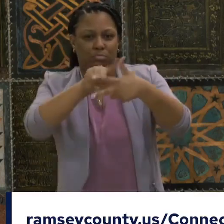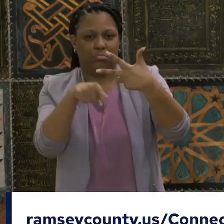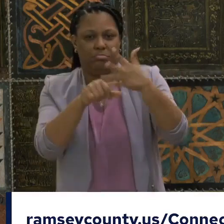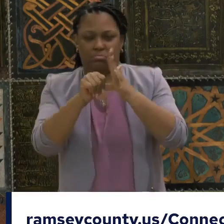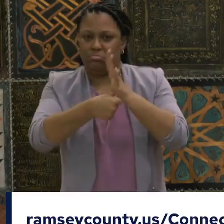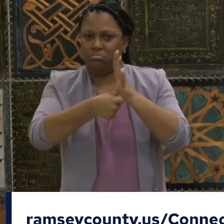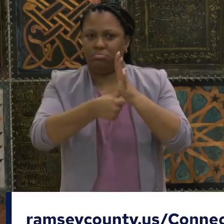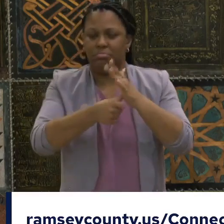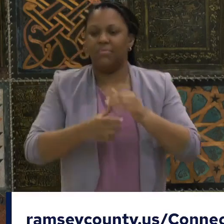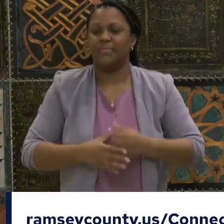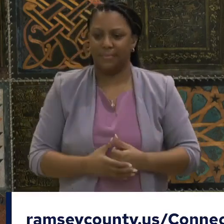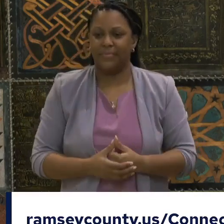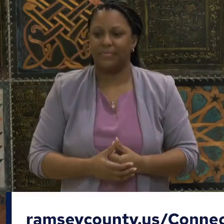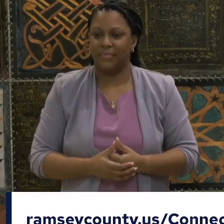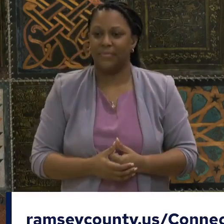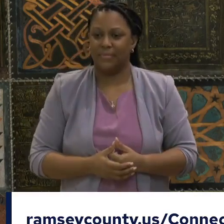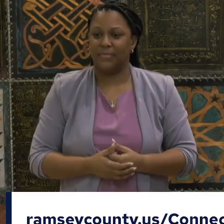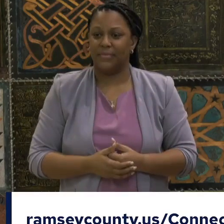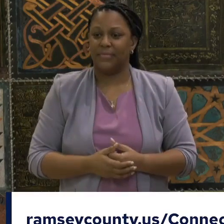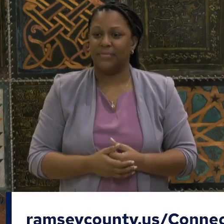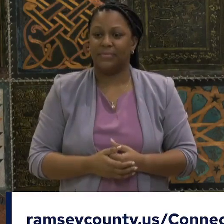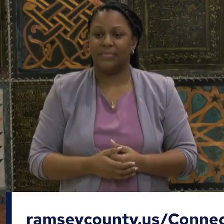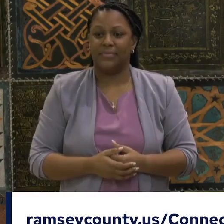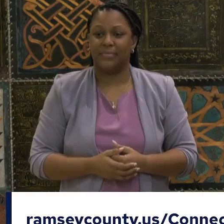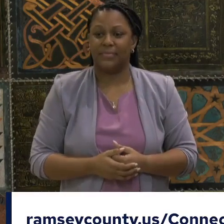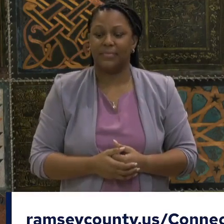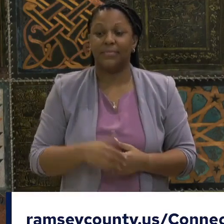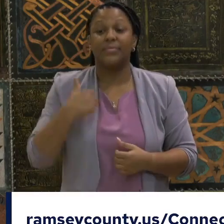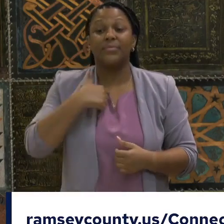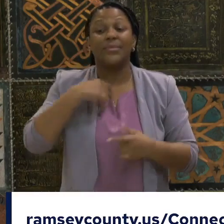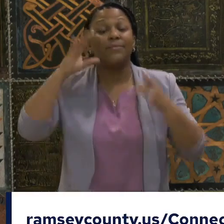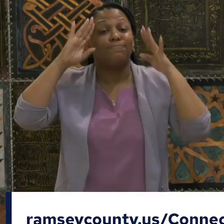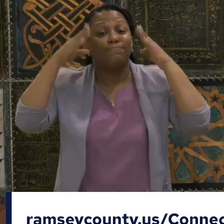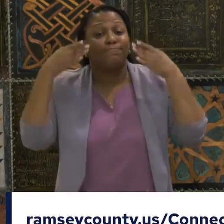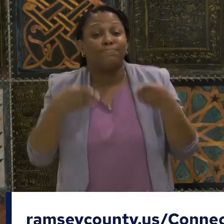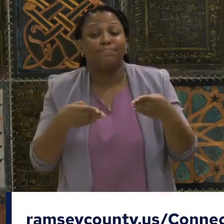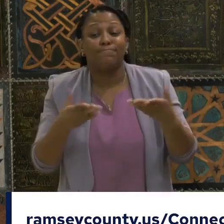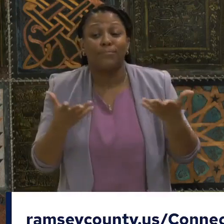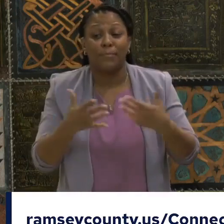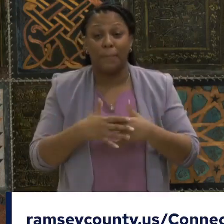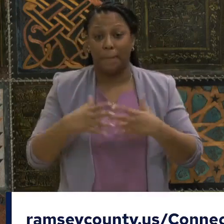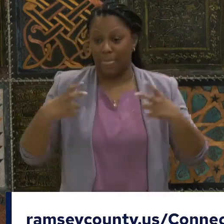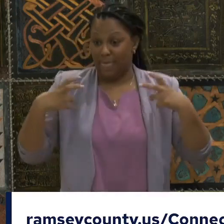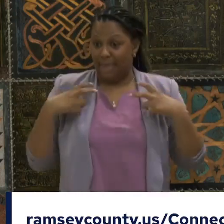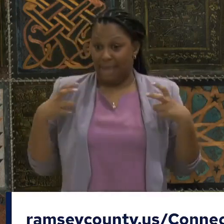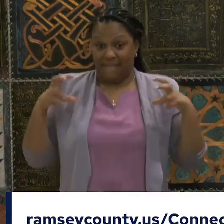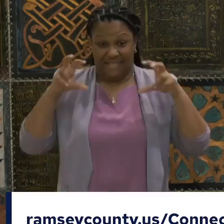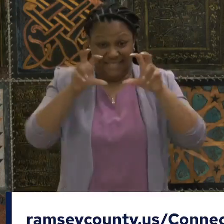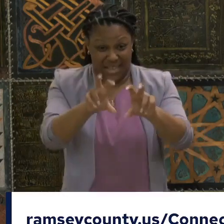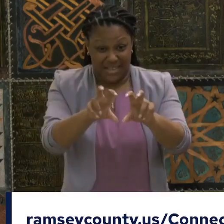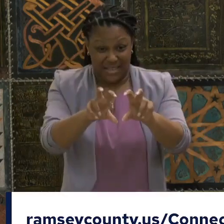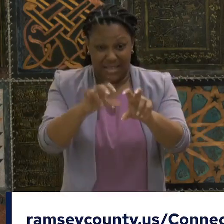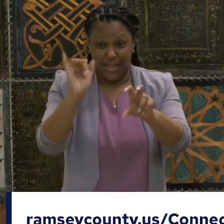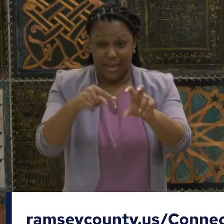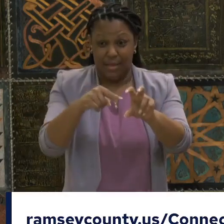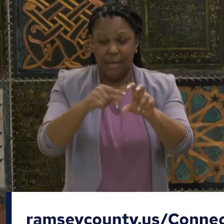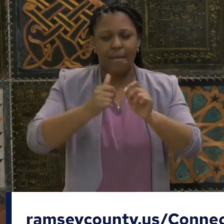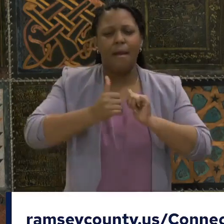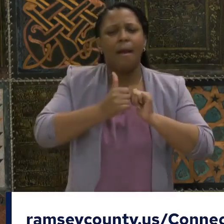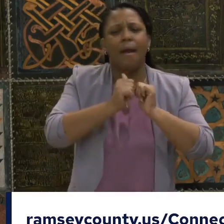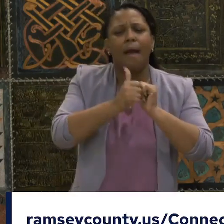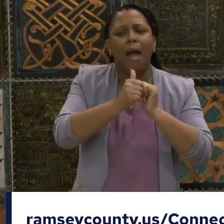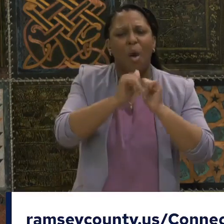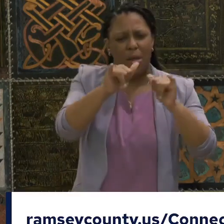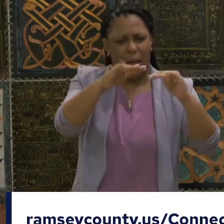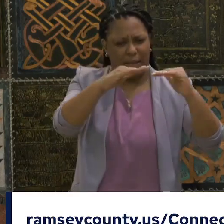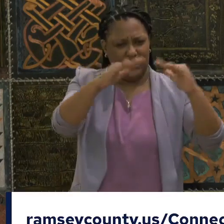statewide digital equity plans and increased investment, strategic effort and attention must be given to the systemic challenges faced by